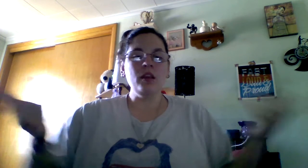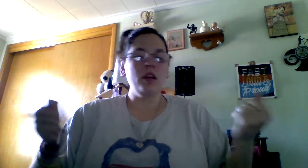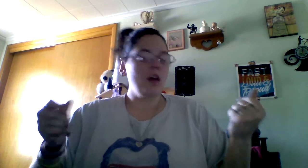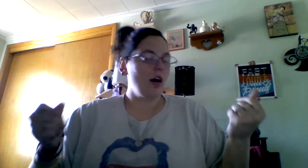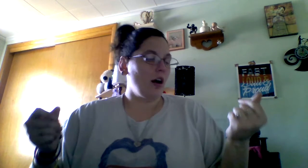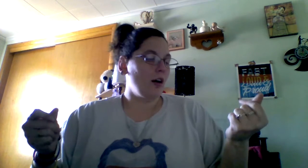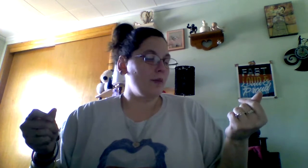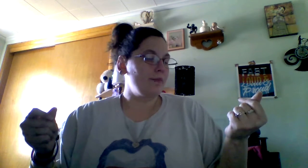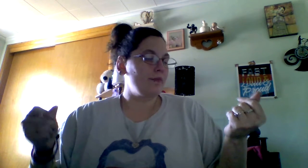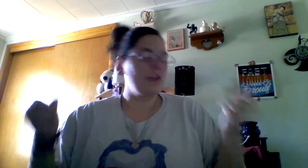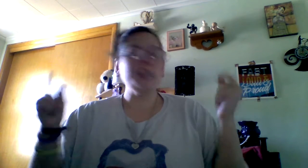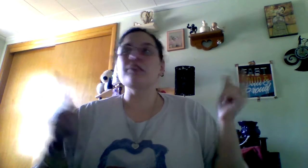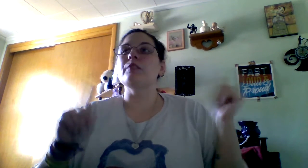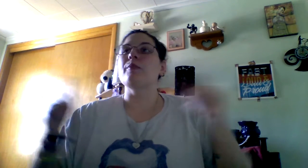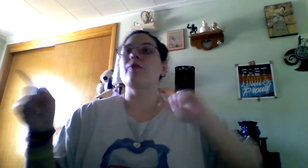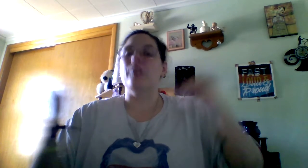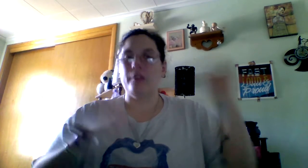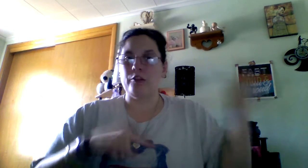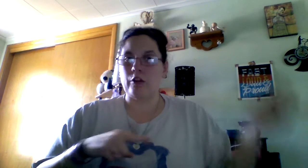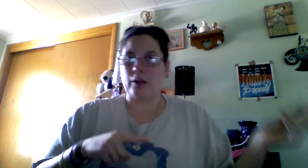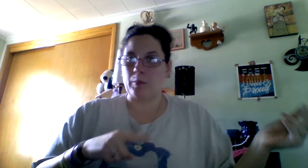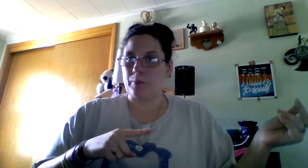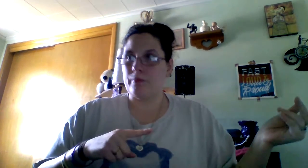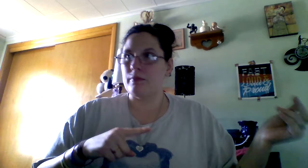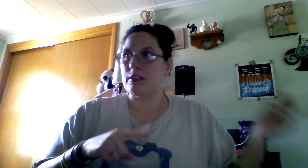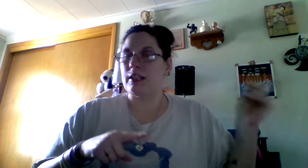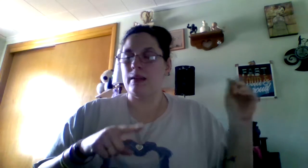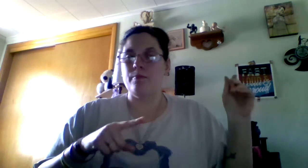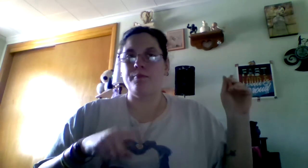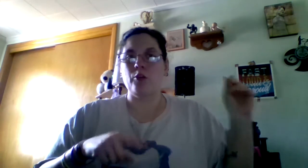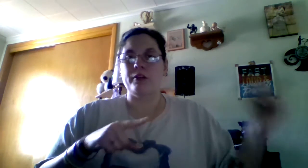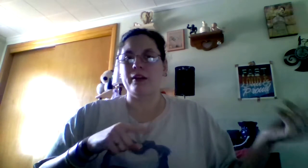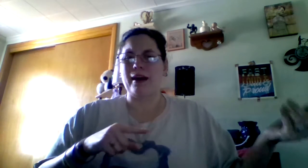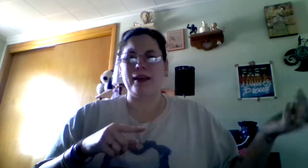Um, this was before the toilet seat broker guy.